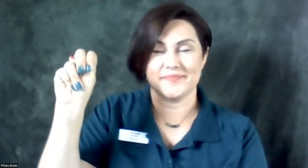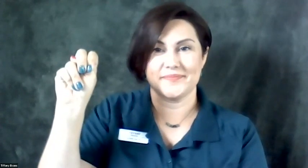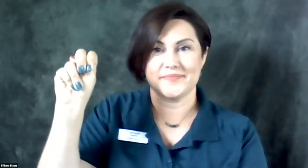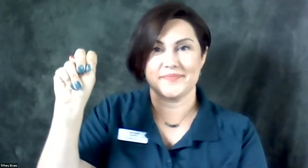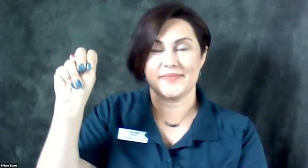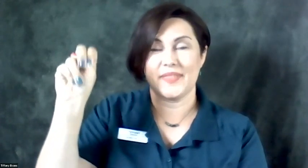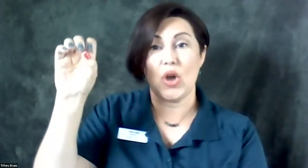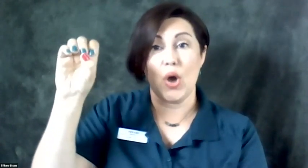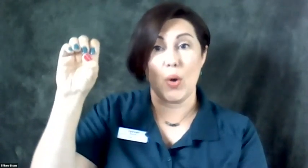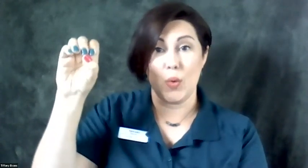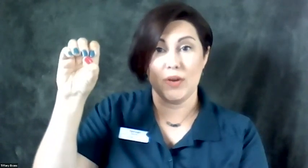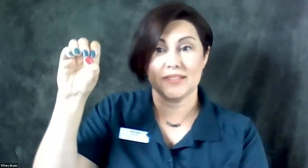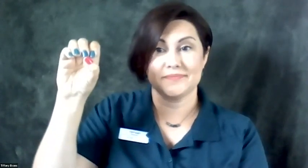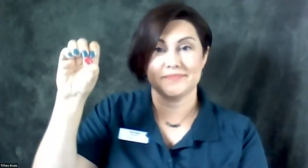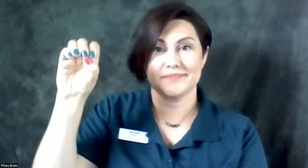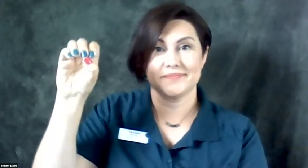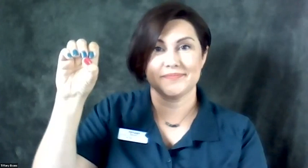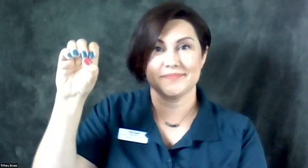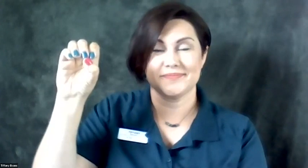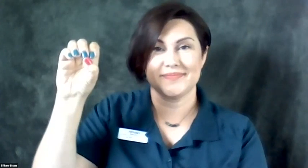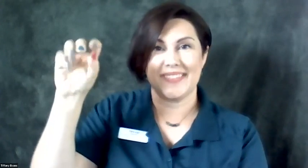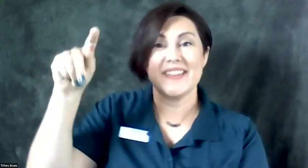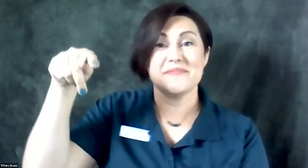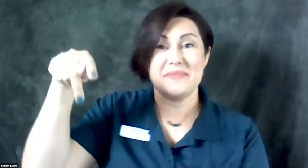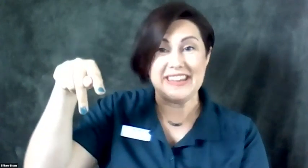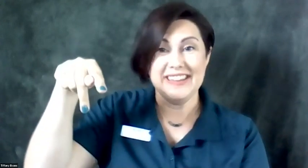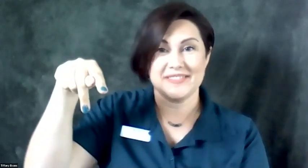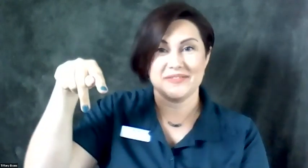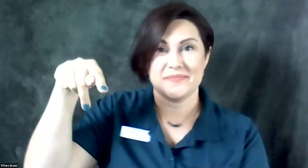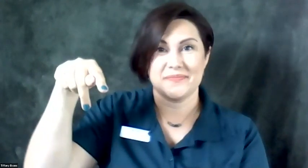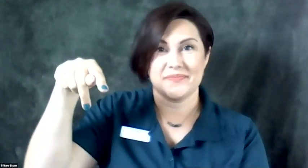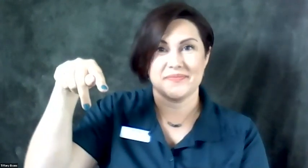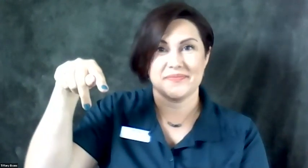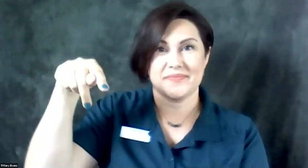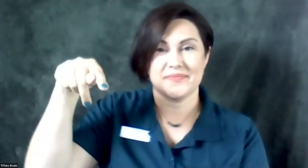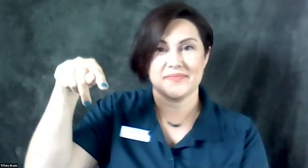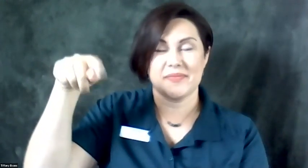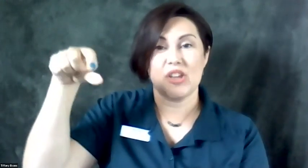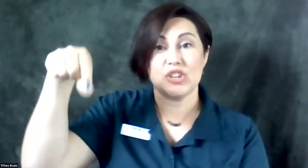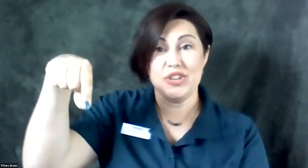O P Q